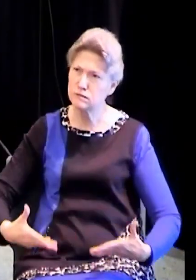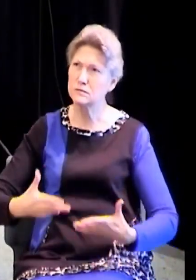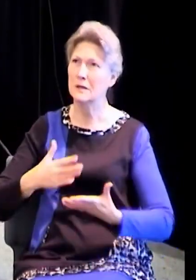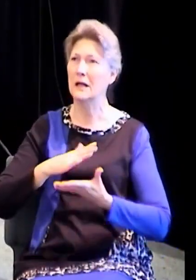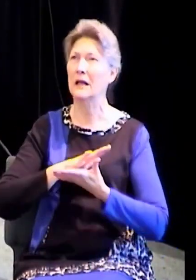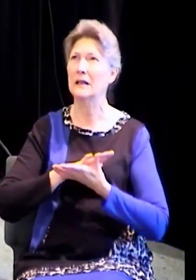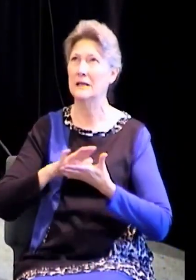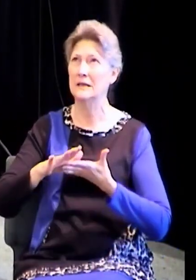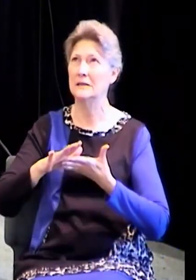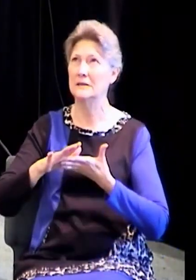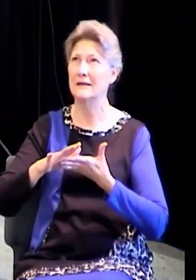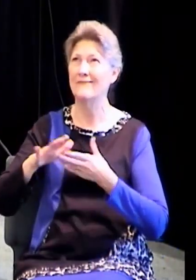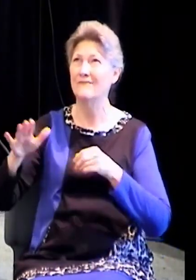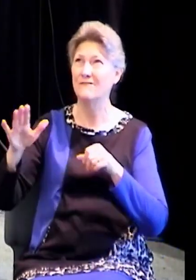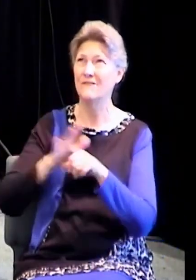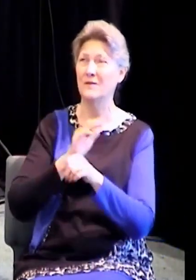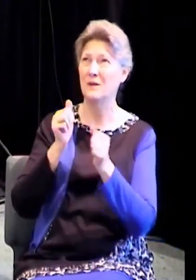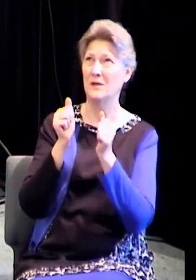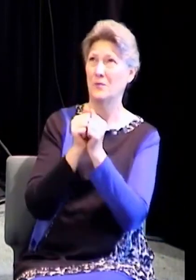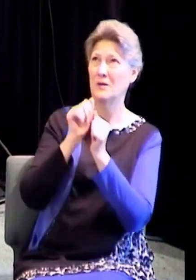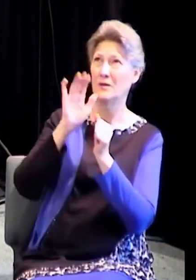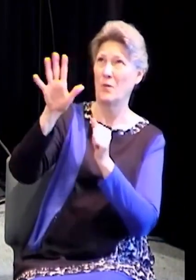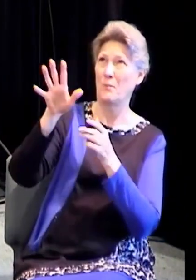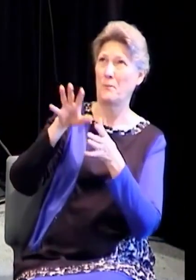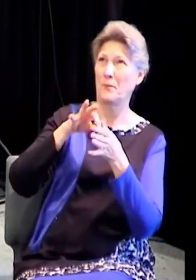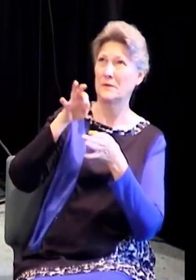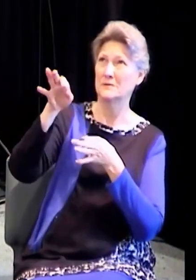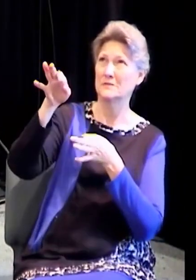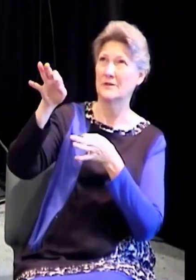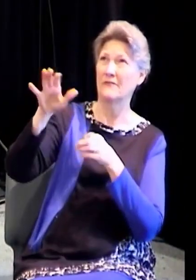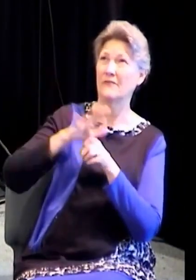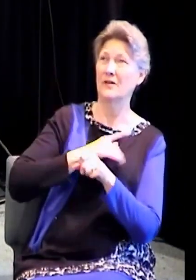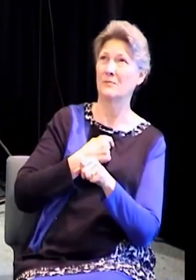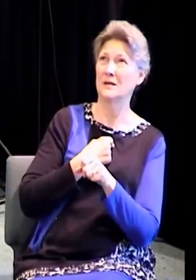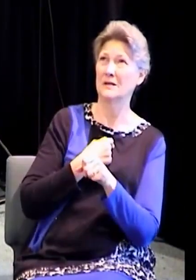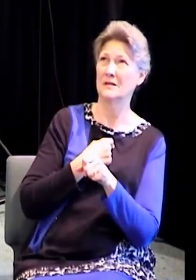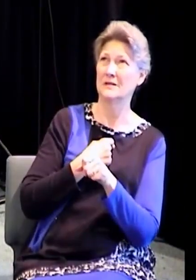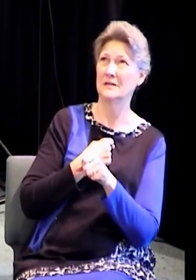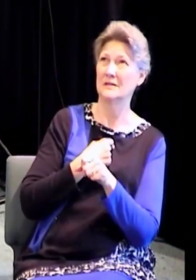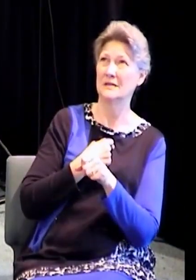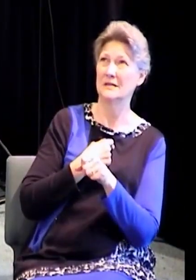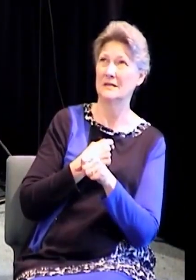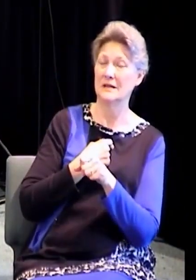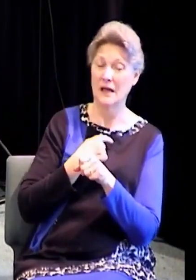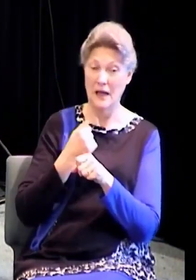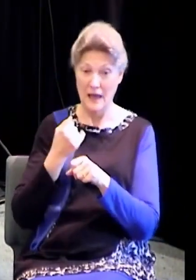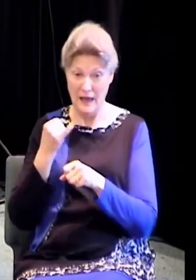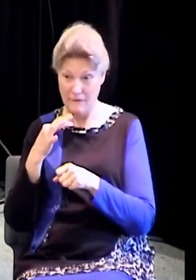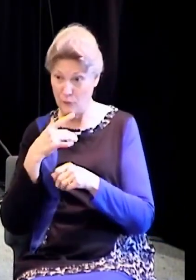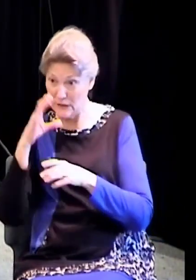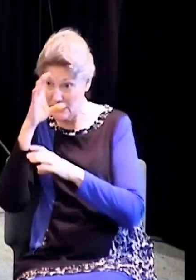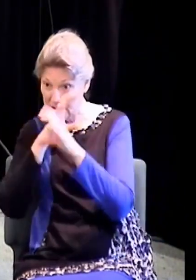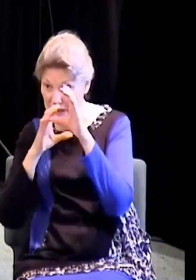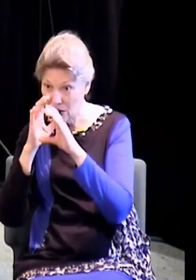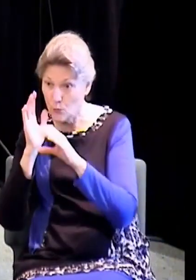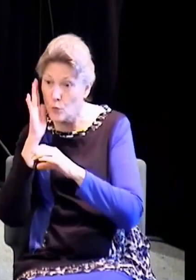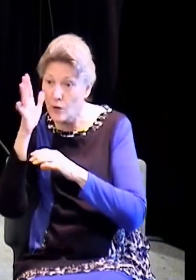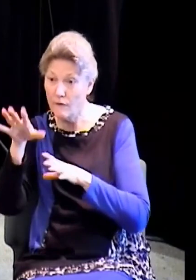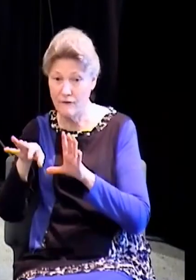If we ask, we shall receive. If we seek, we will find. This Bible says, feel after him. If